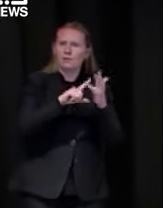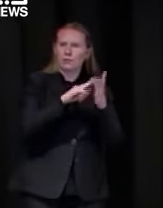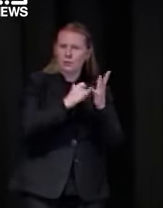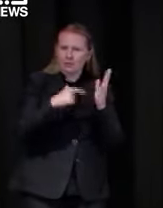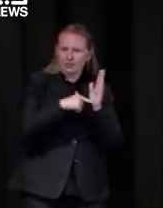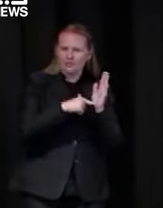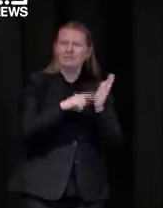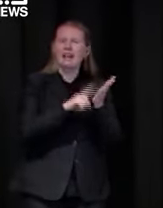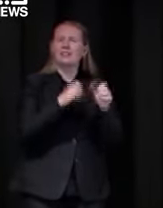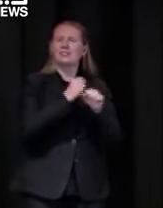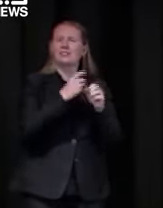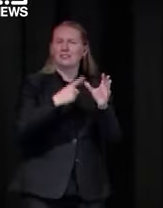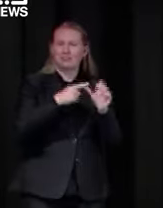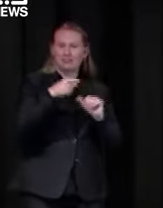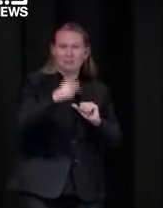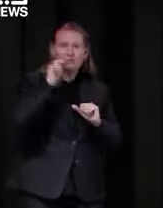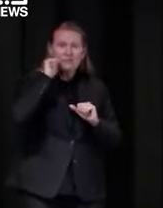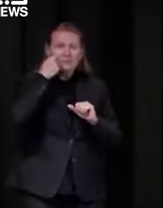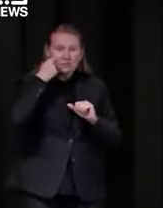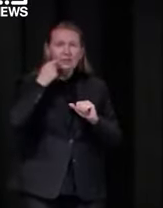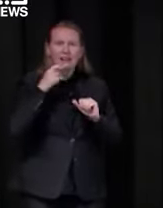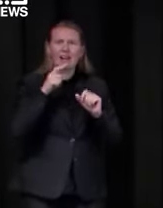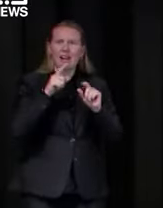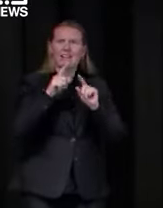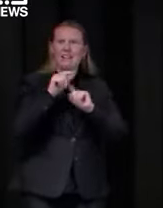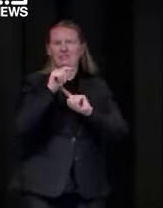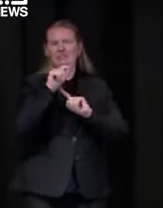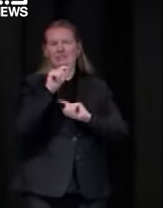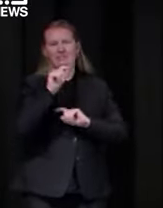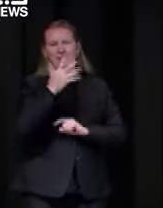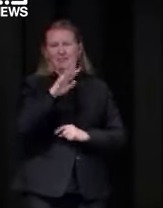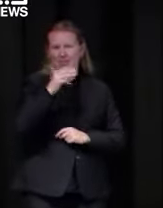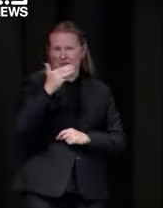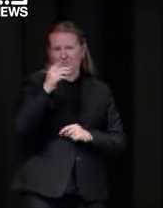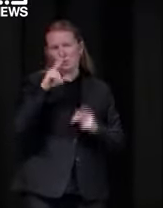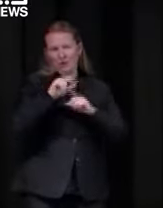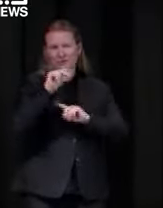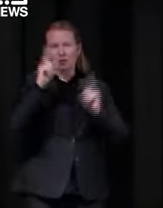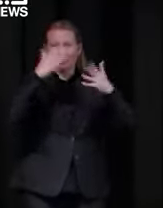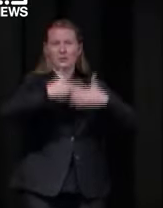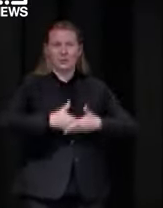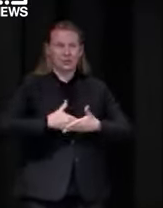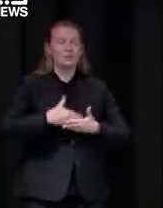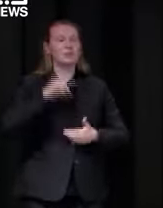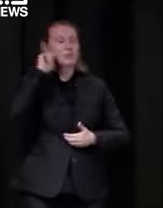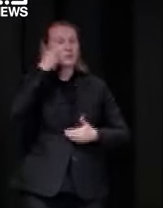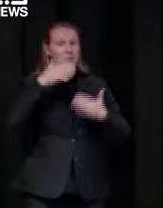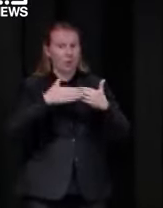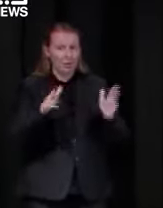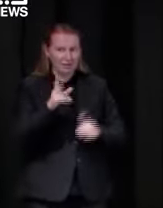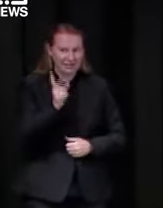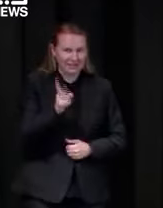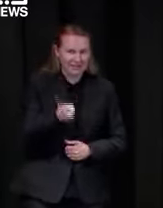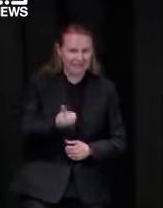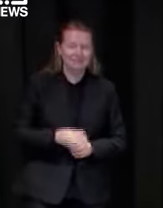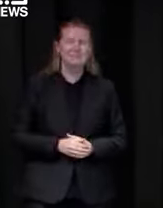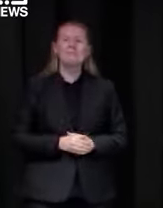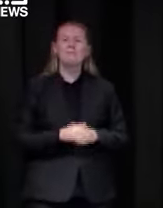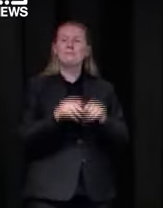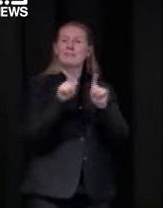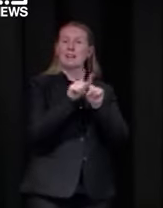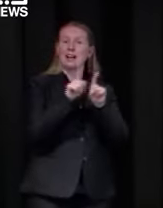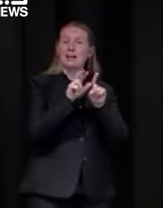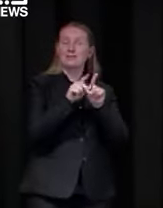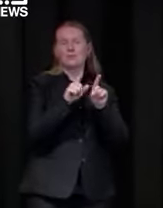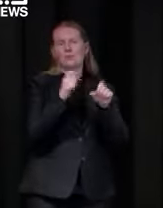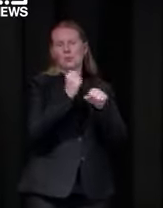lockdown at 11 59 p.m tonight and I'm pleased to be able to say today that we're going to be able to give the same news to the